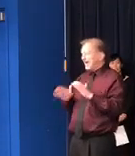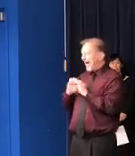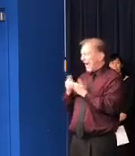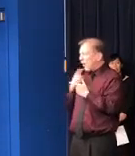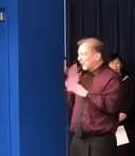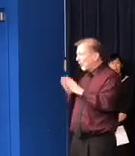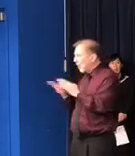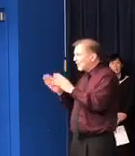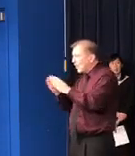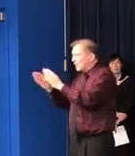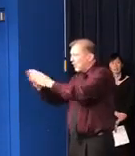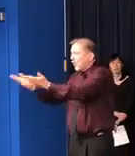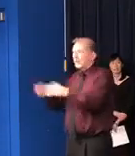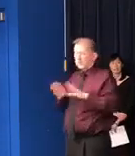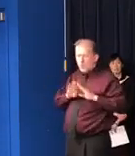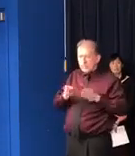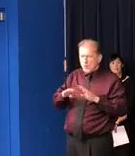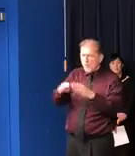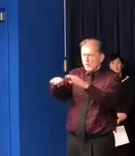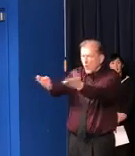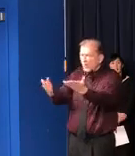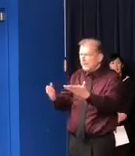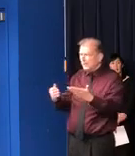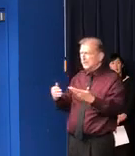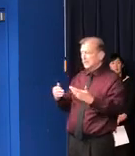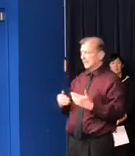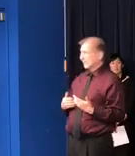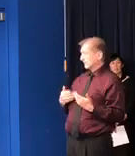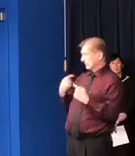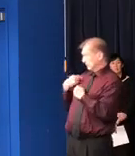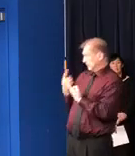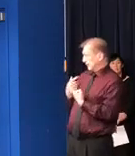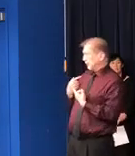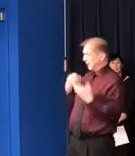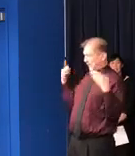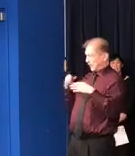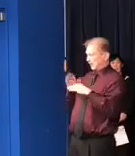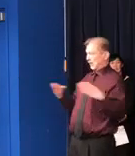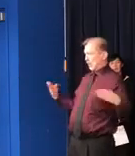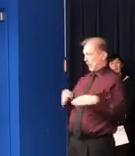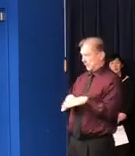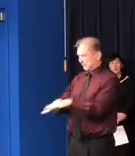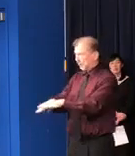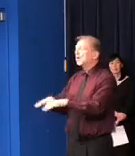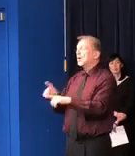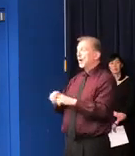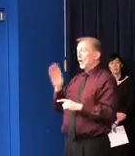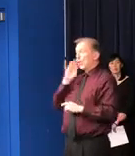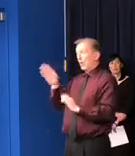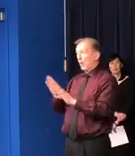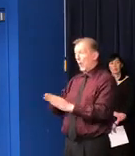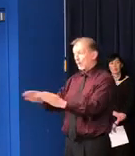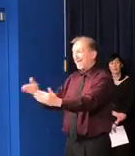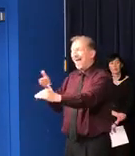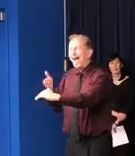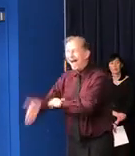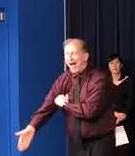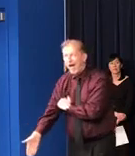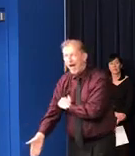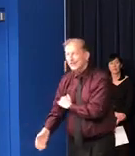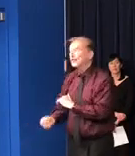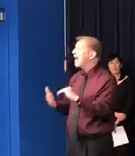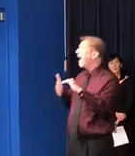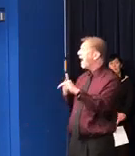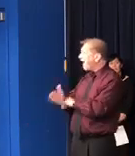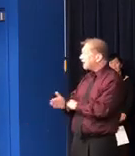things that have been shut down, really, over the last several weeks. So, you know, we're on top of it. We're paying attention to it. It's going to be